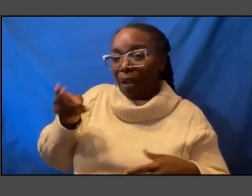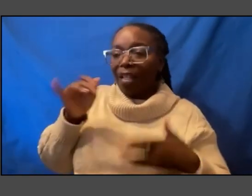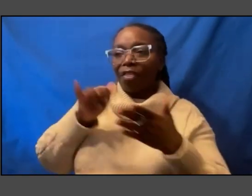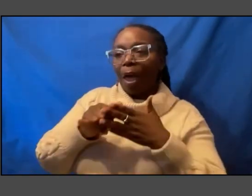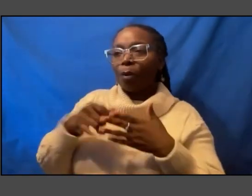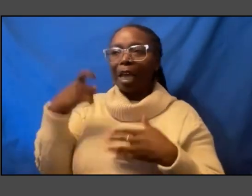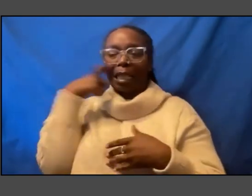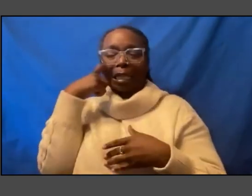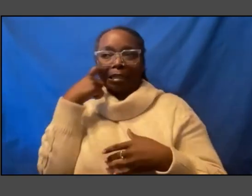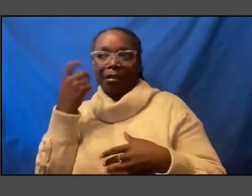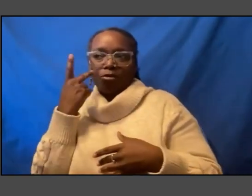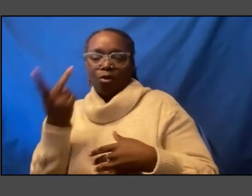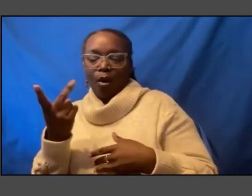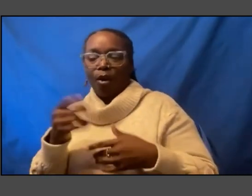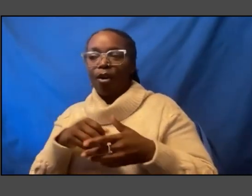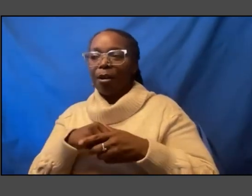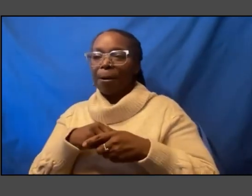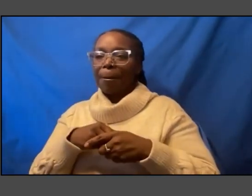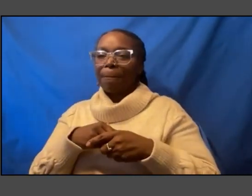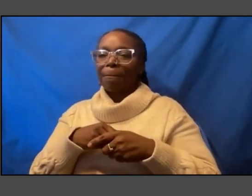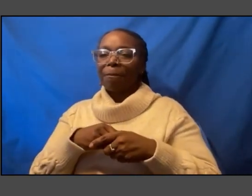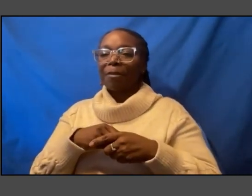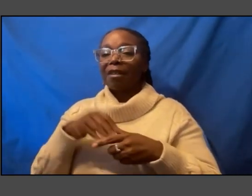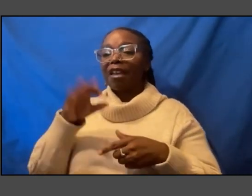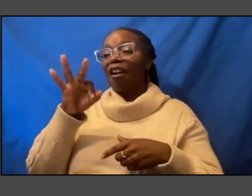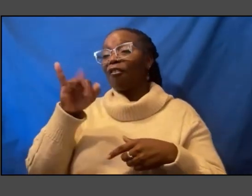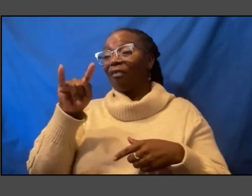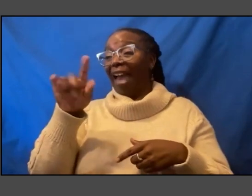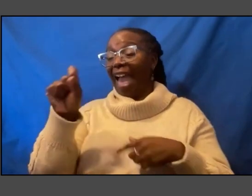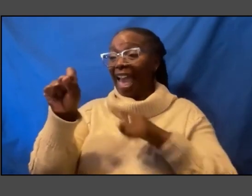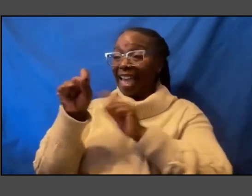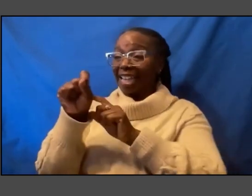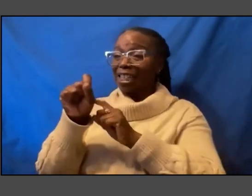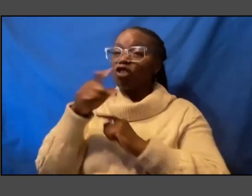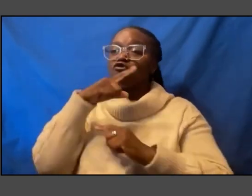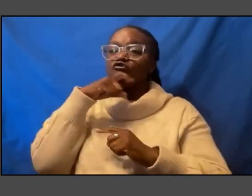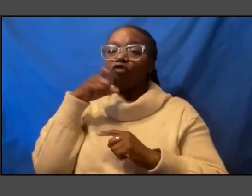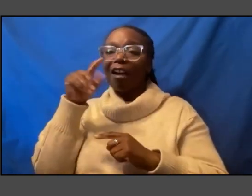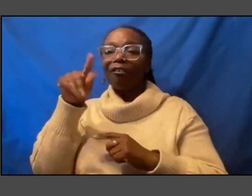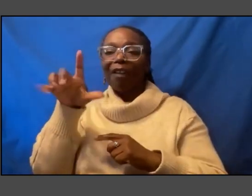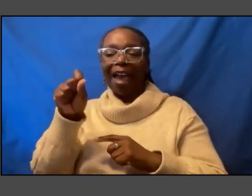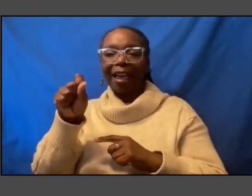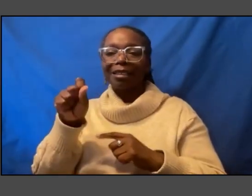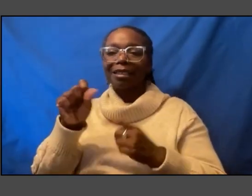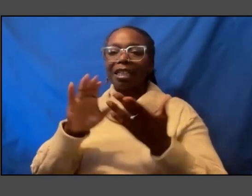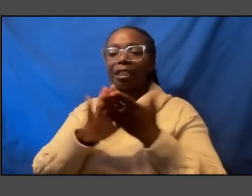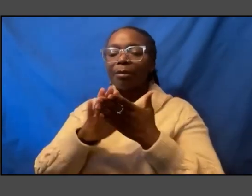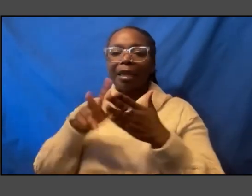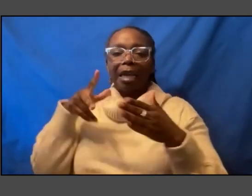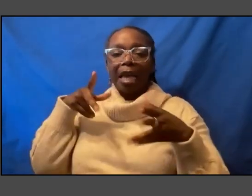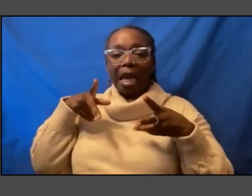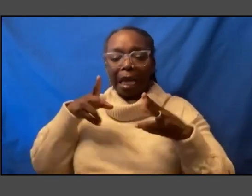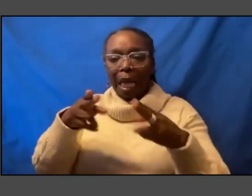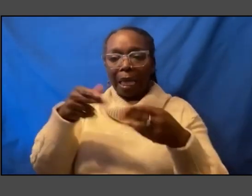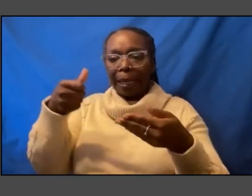facts dry facts to be cut and pasted and learned I mean it